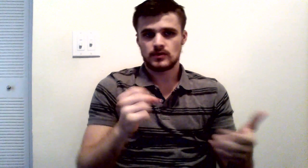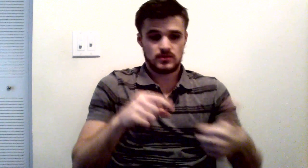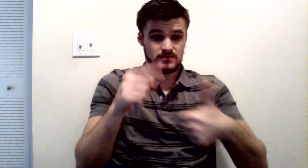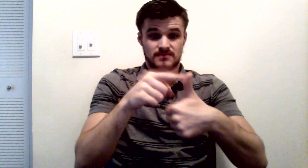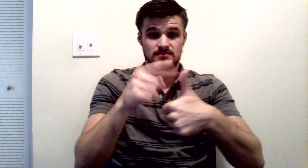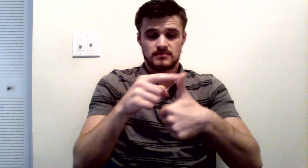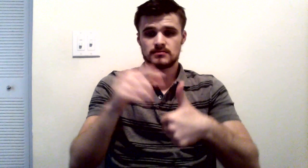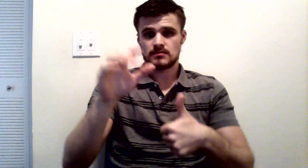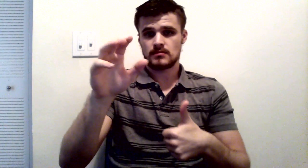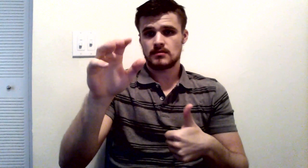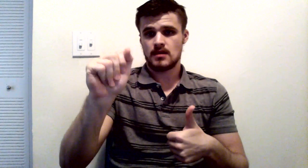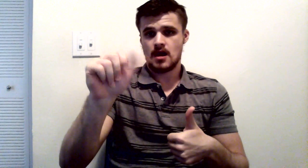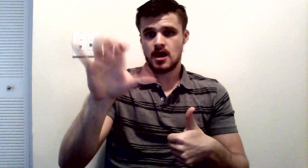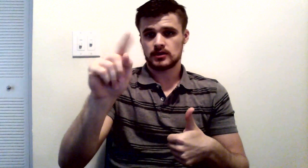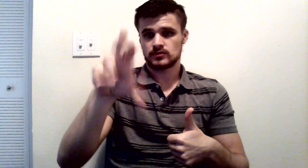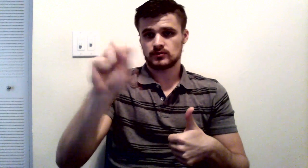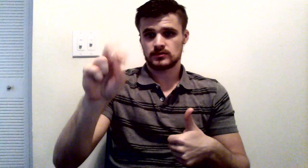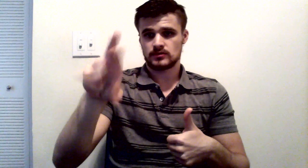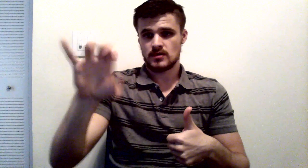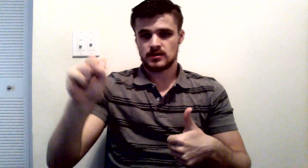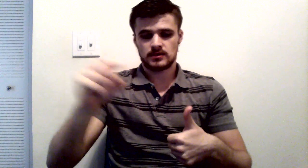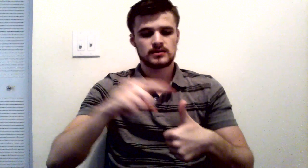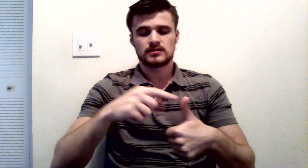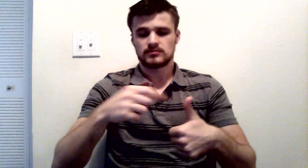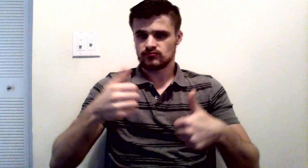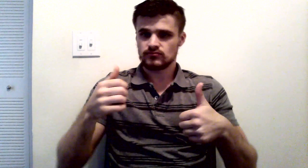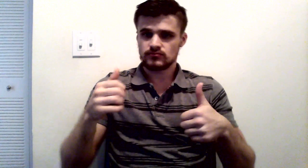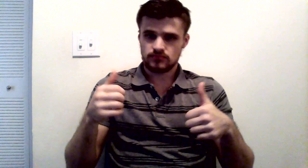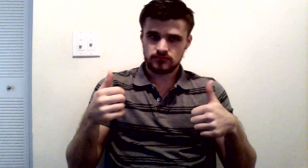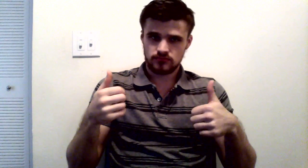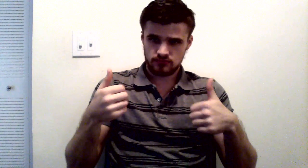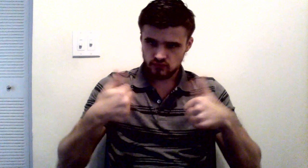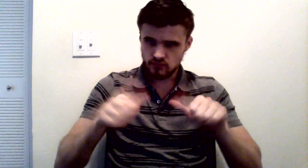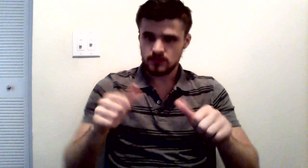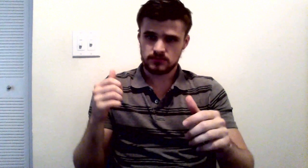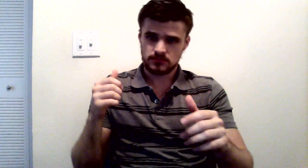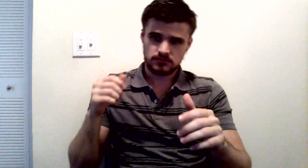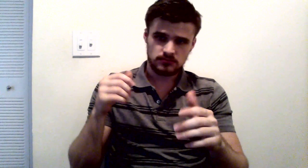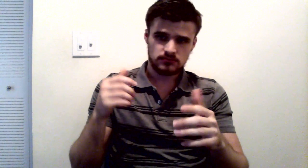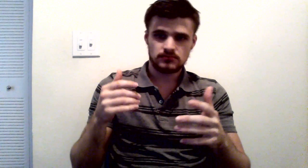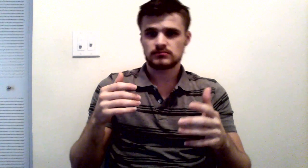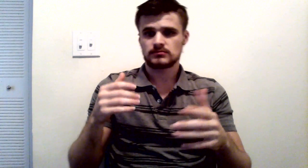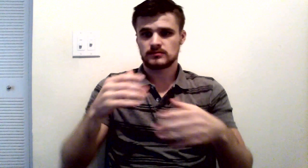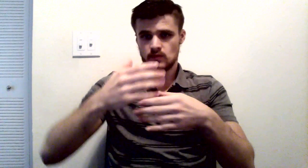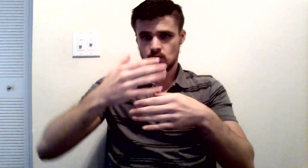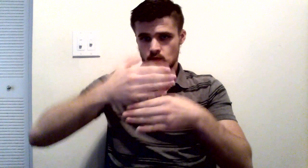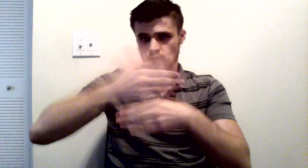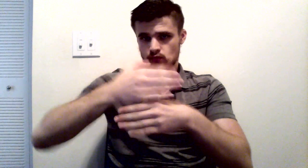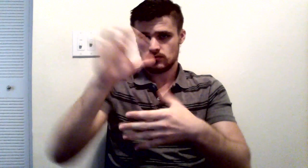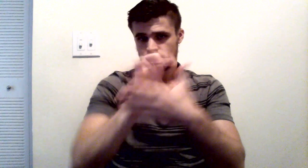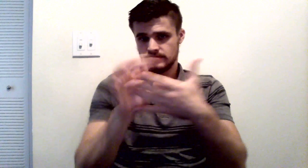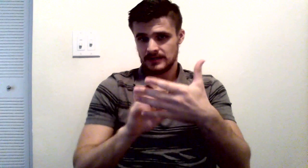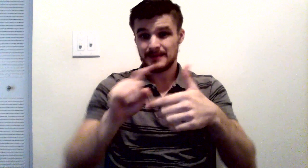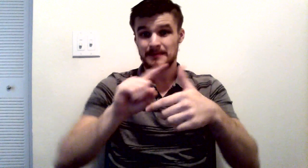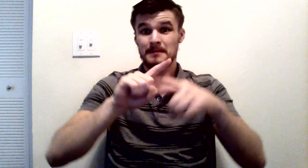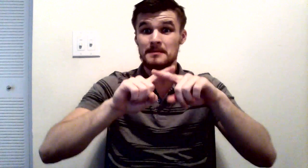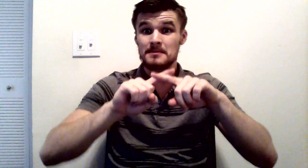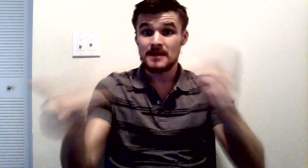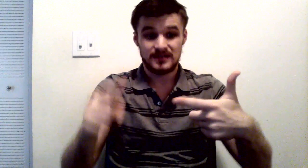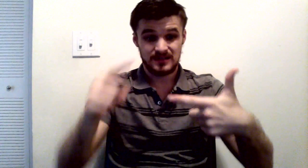rea? The mens rea was vandalism. So we run into a problem because the actus